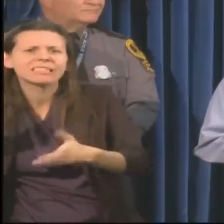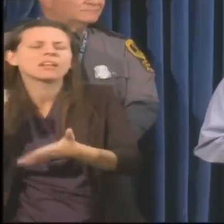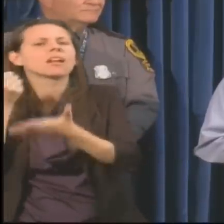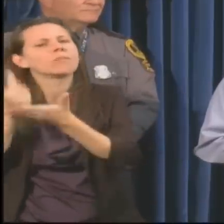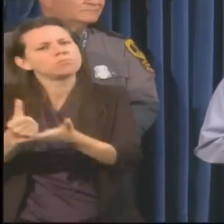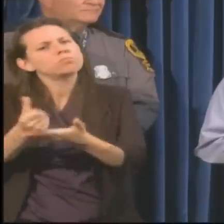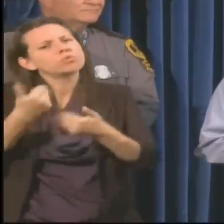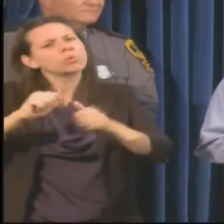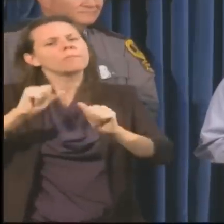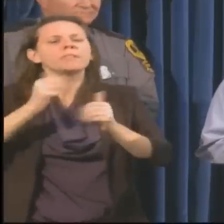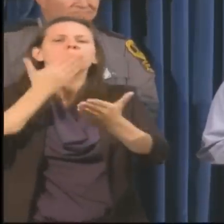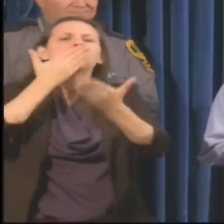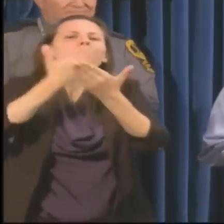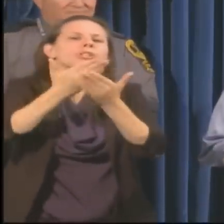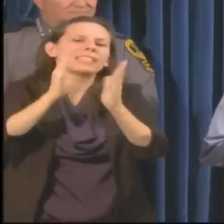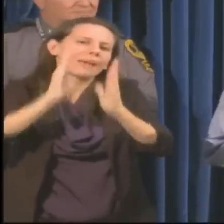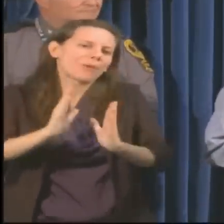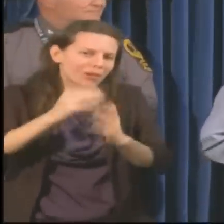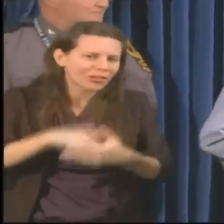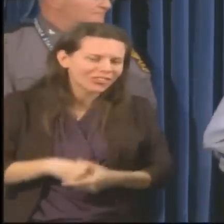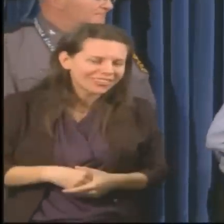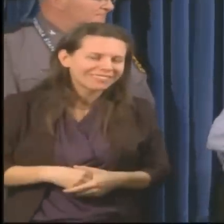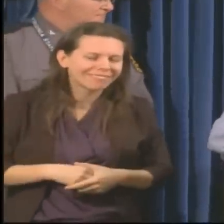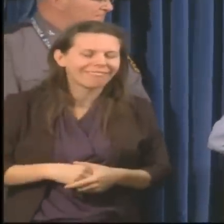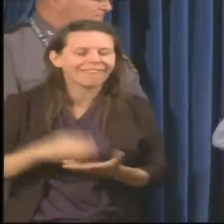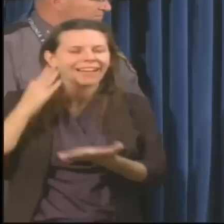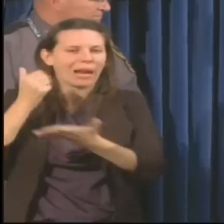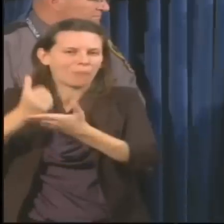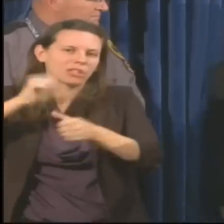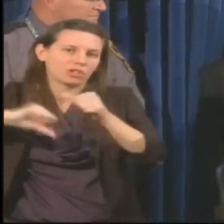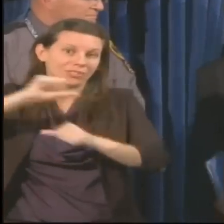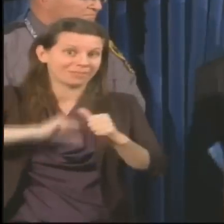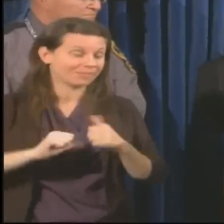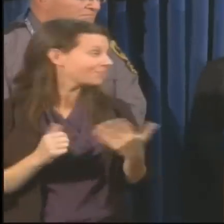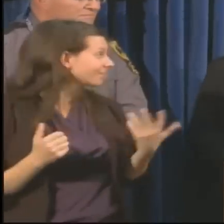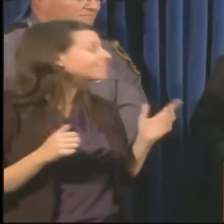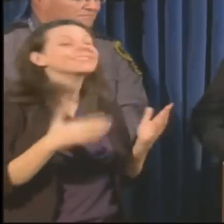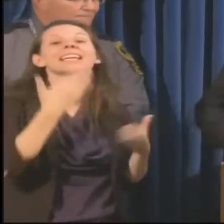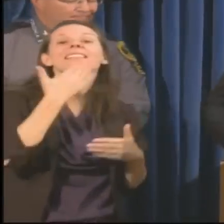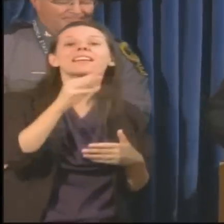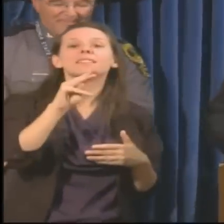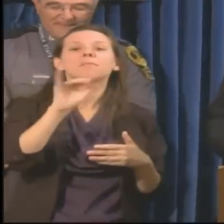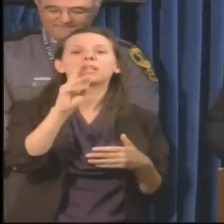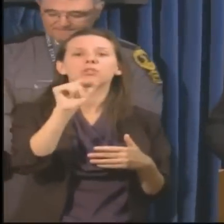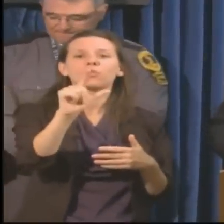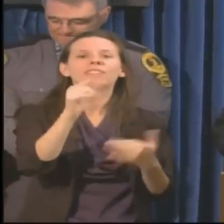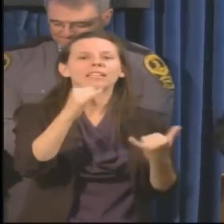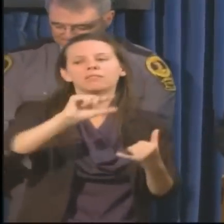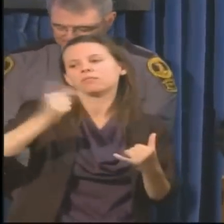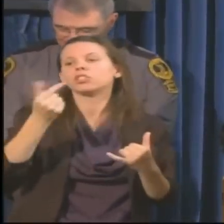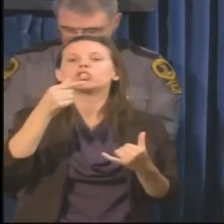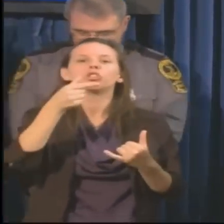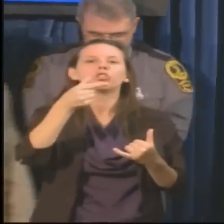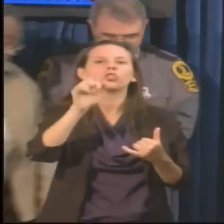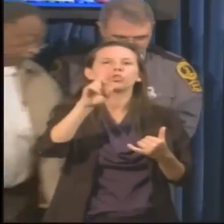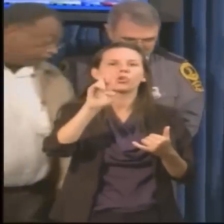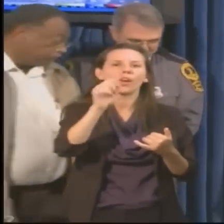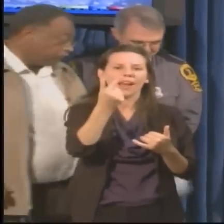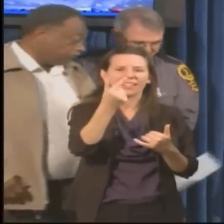for it and be good neighbors. That's what I have, Governor. Thank you. Thank you, Michael. Next, Greg Worley, Commissioner of EDOT.